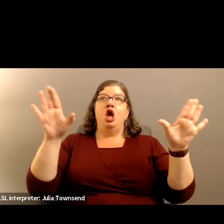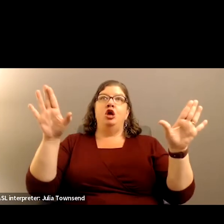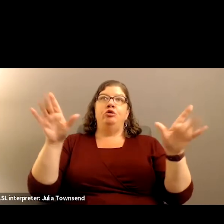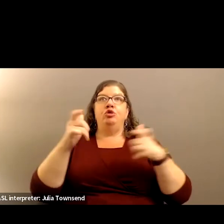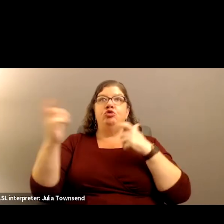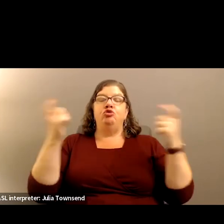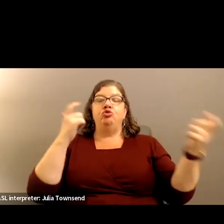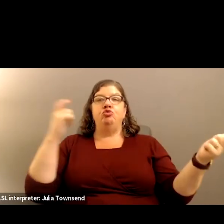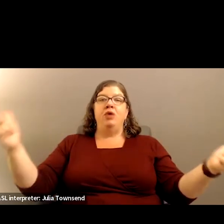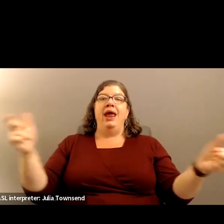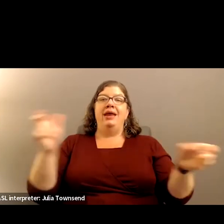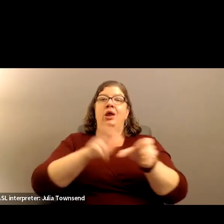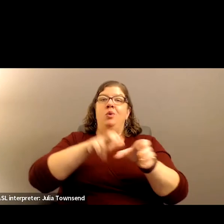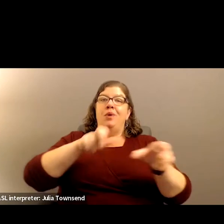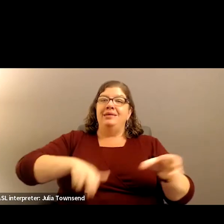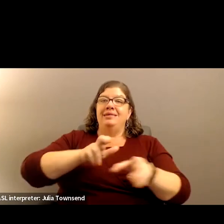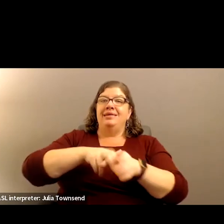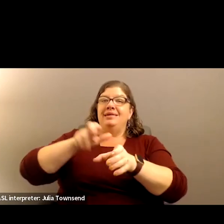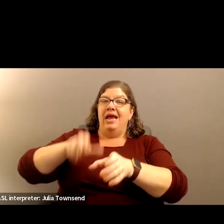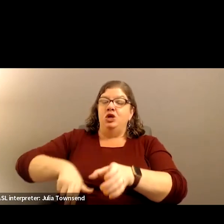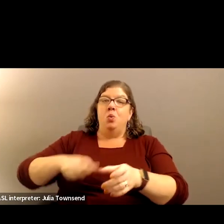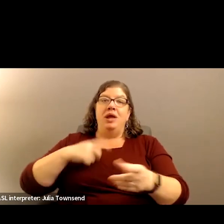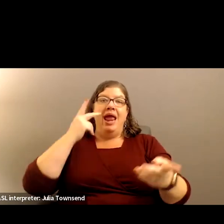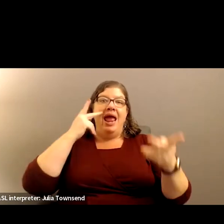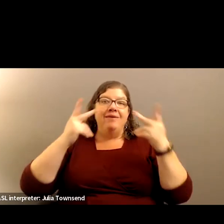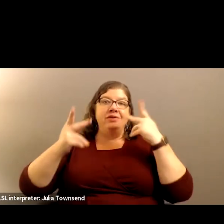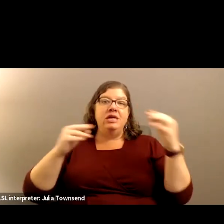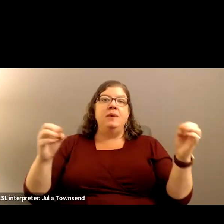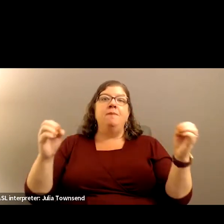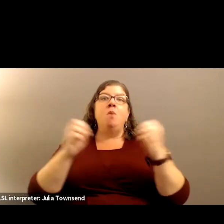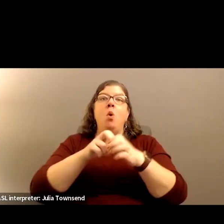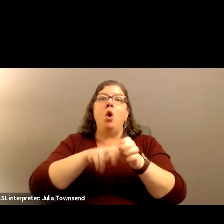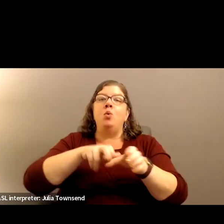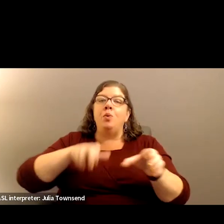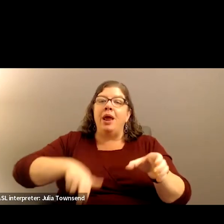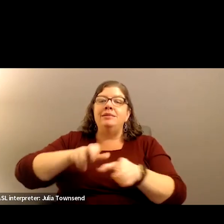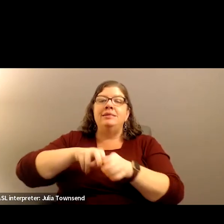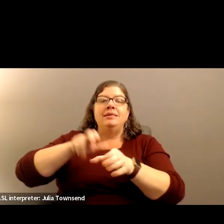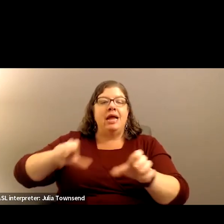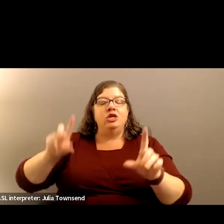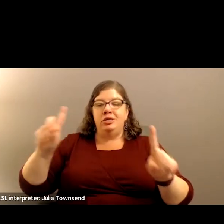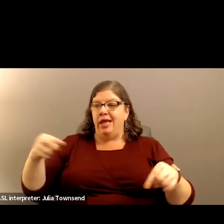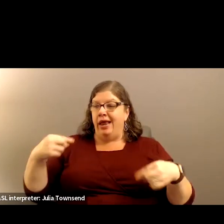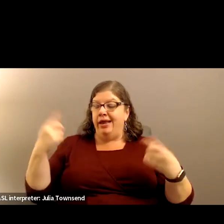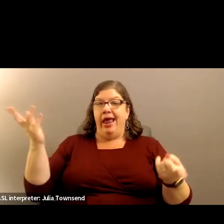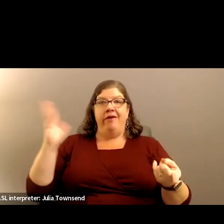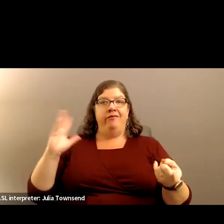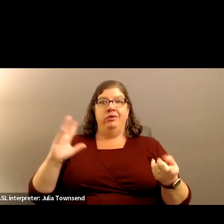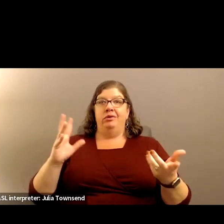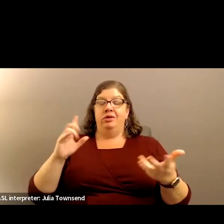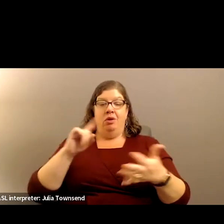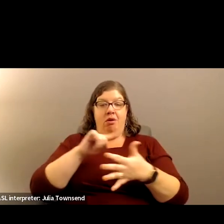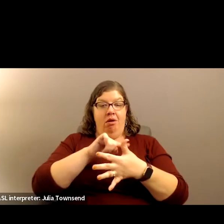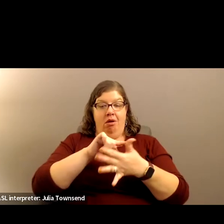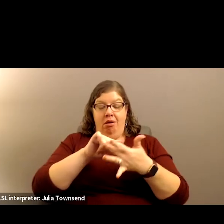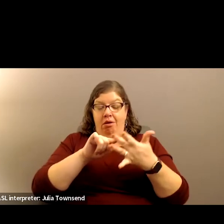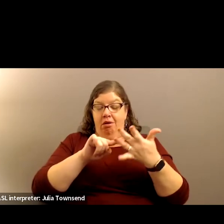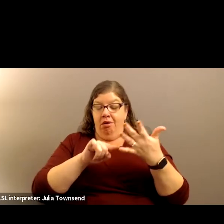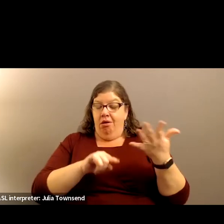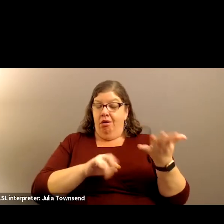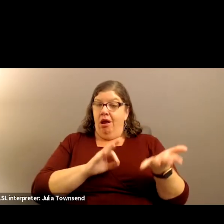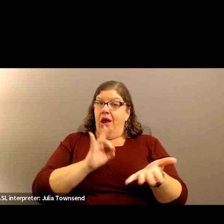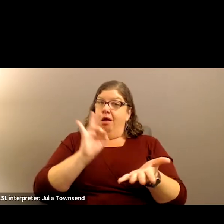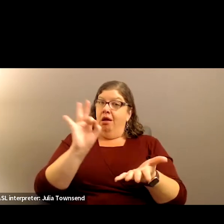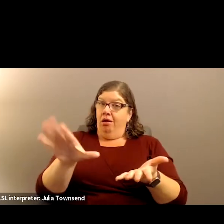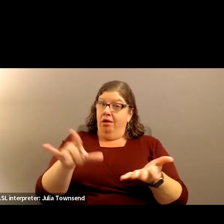have seen more resignations than we've ever seen. I wanted to bring those factors to the forefront